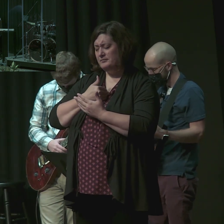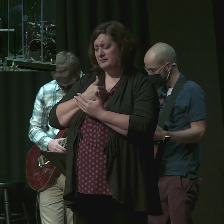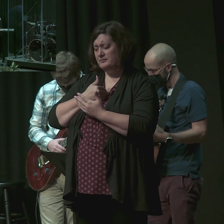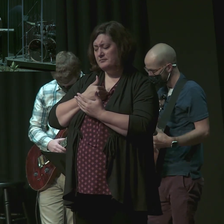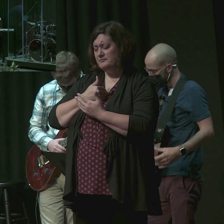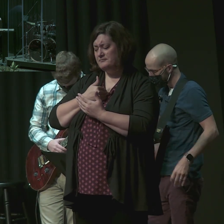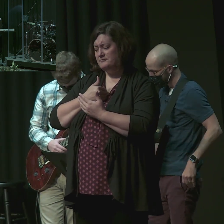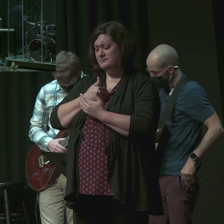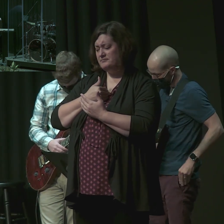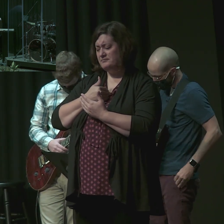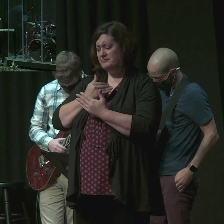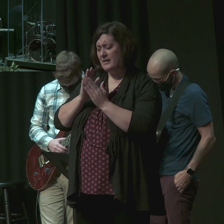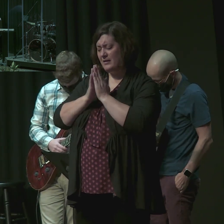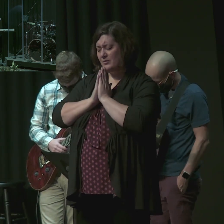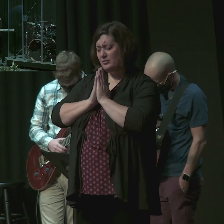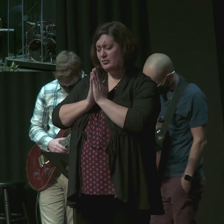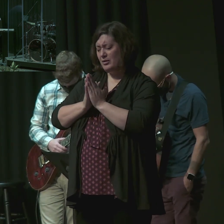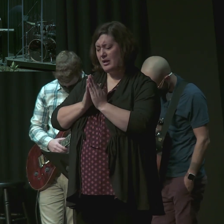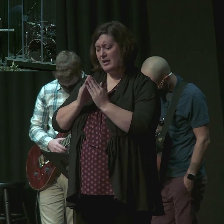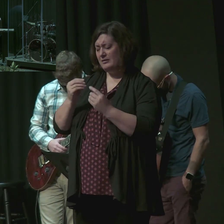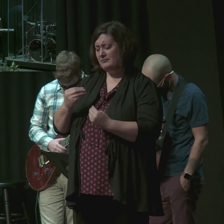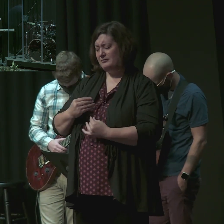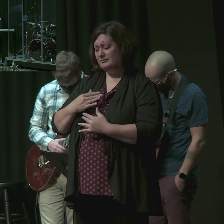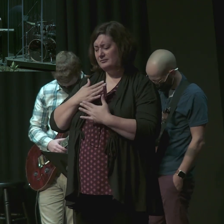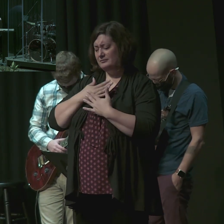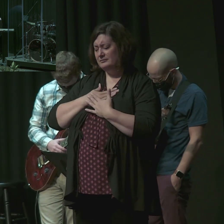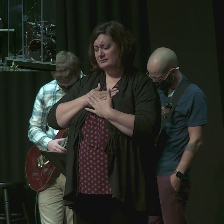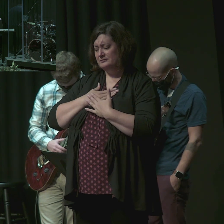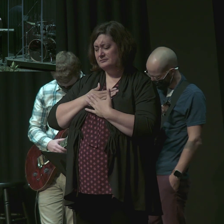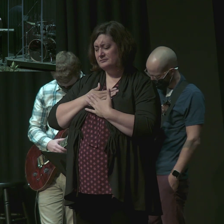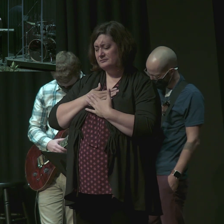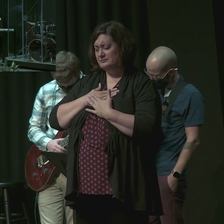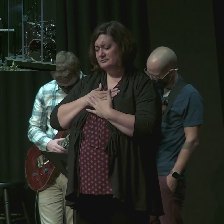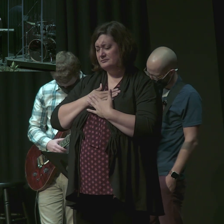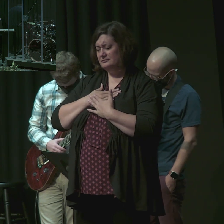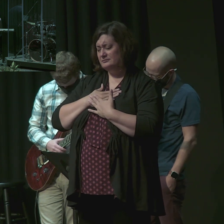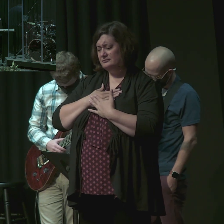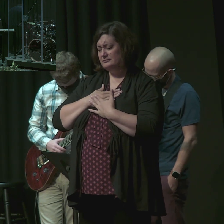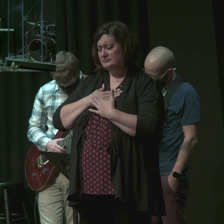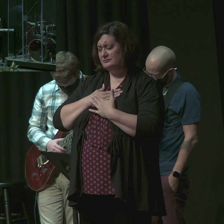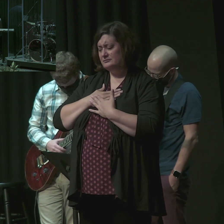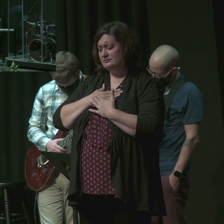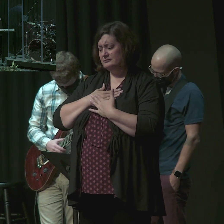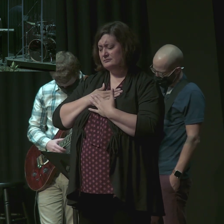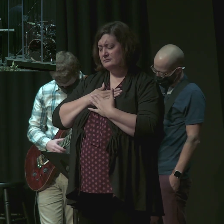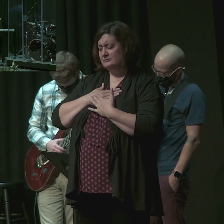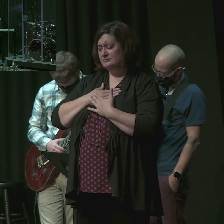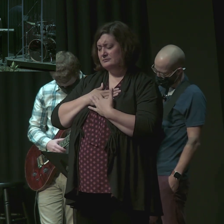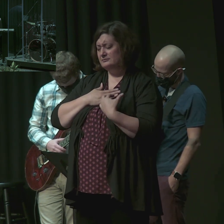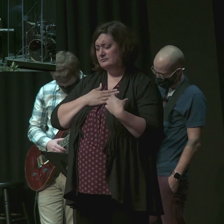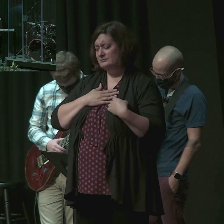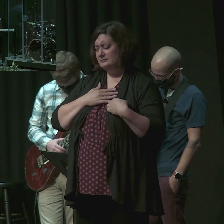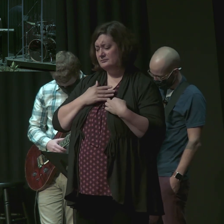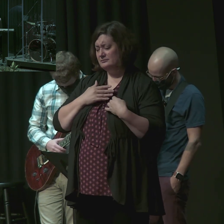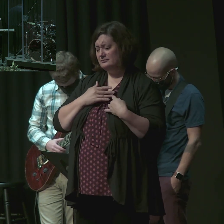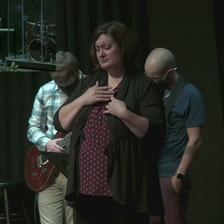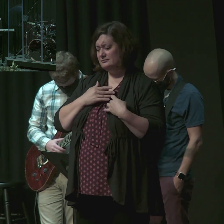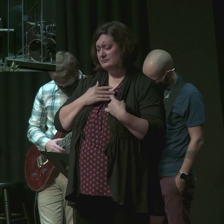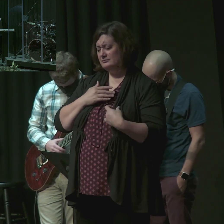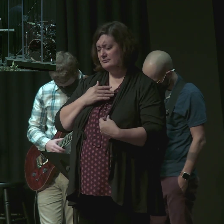will enliven and awaken courage and enable John and all of our elders to